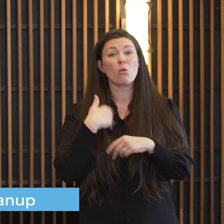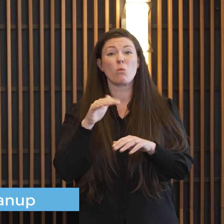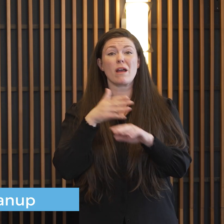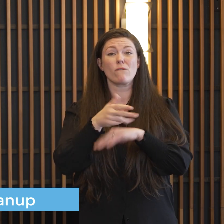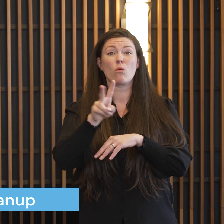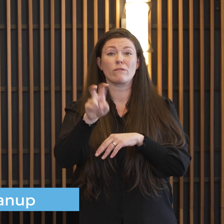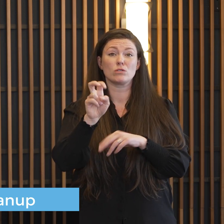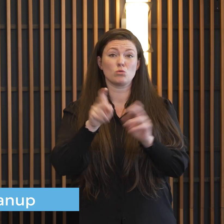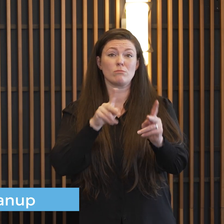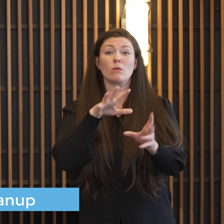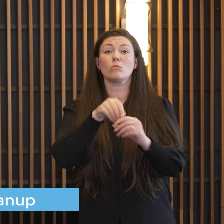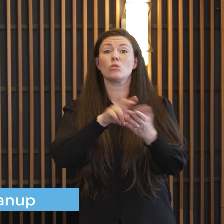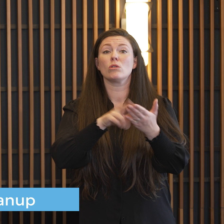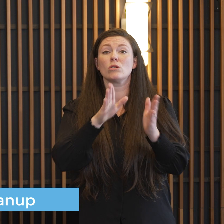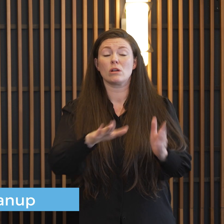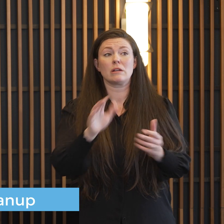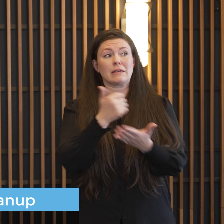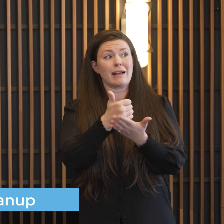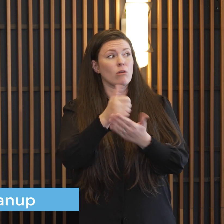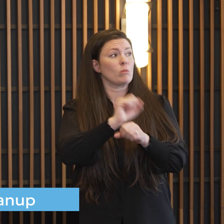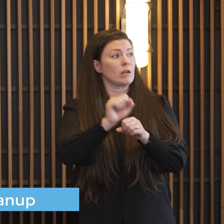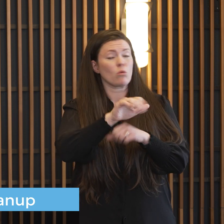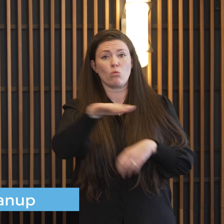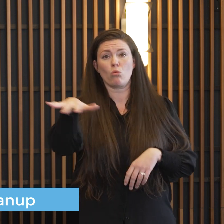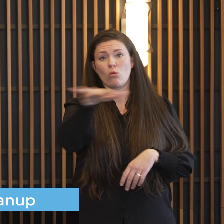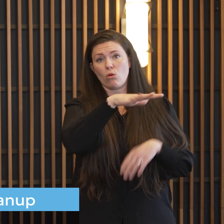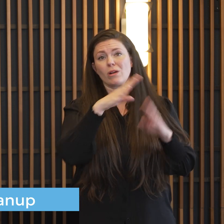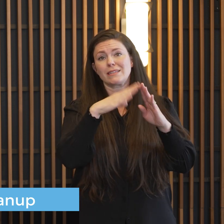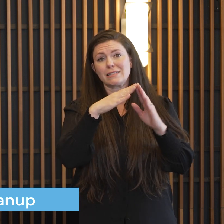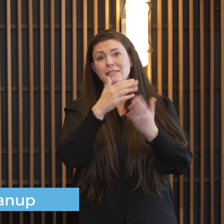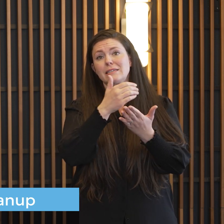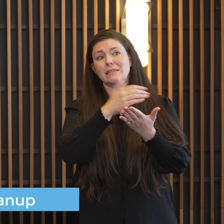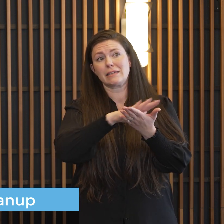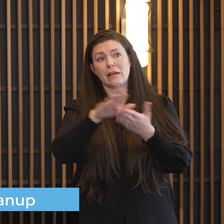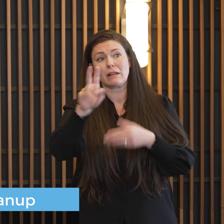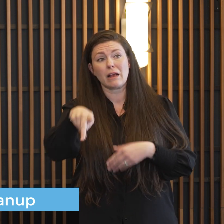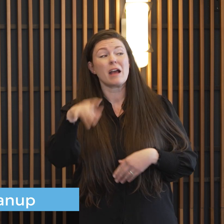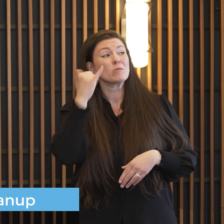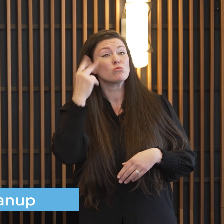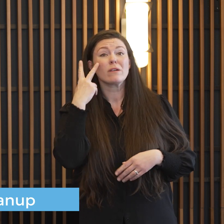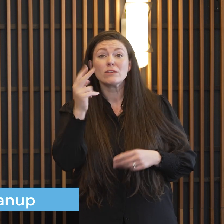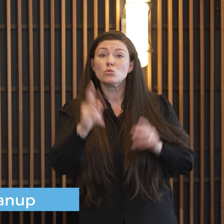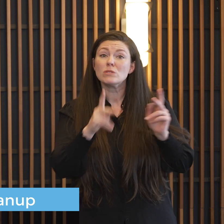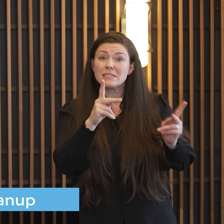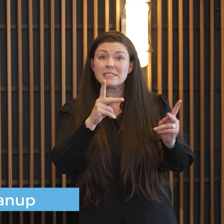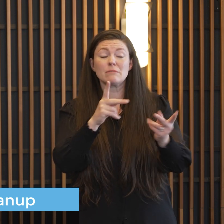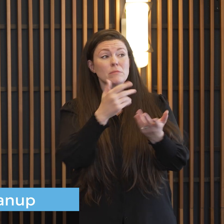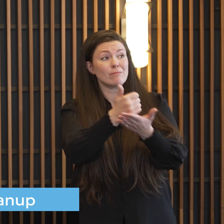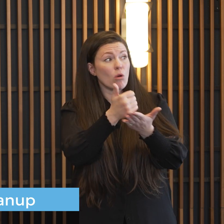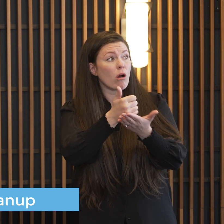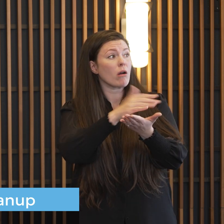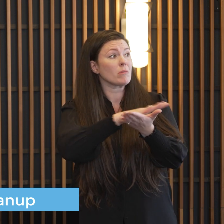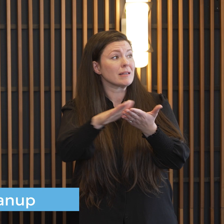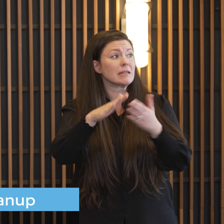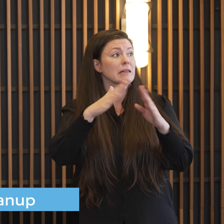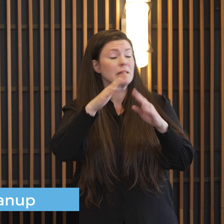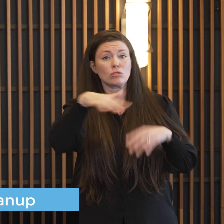contractors working this event so if you see them tell them tell them good job thank you